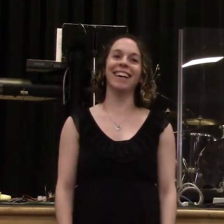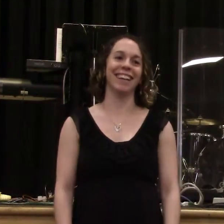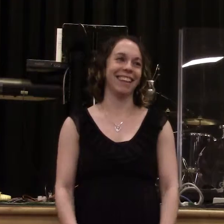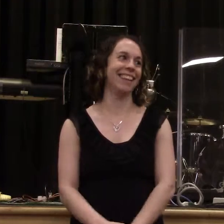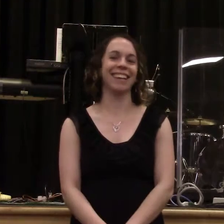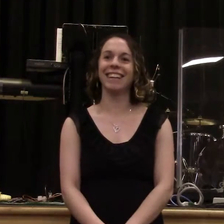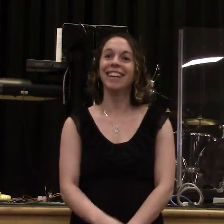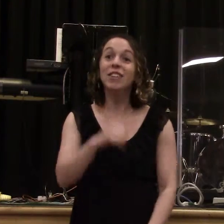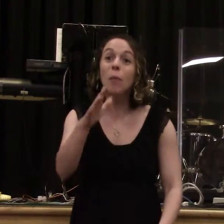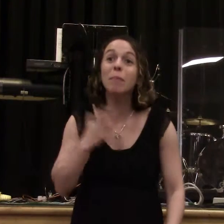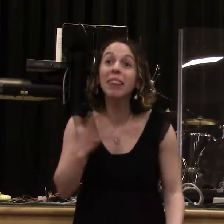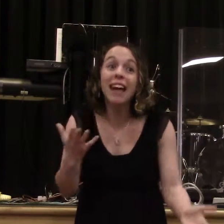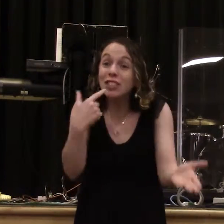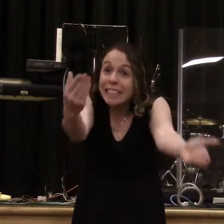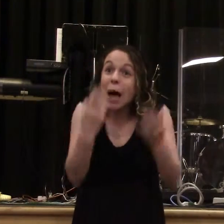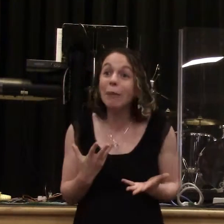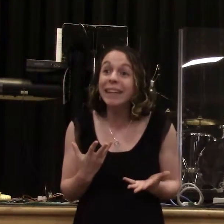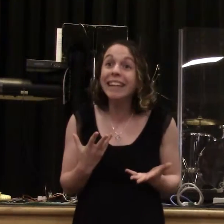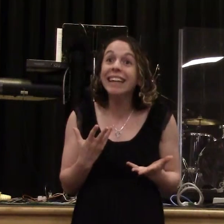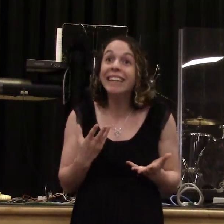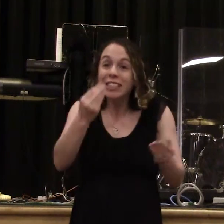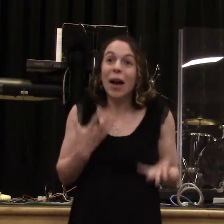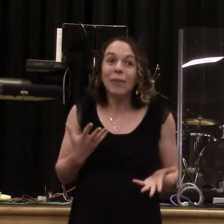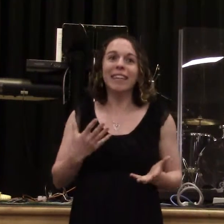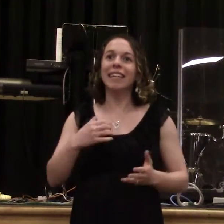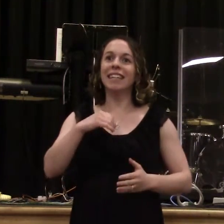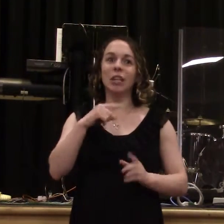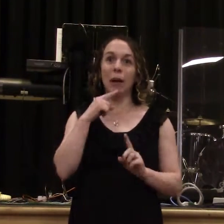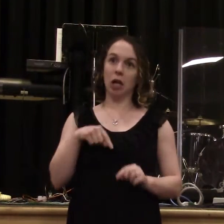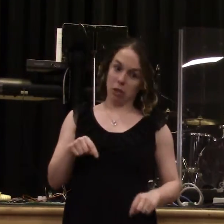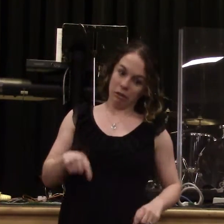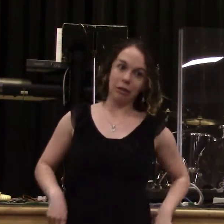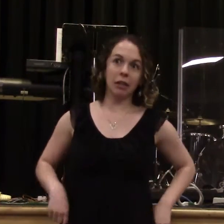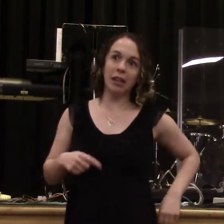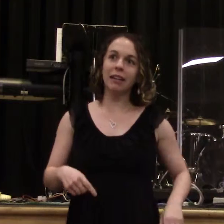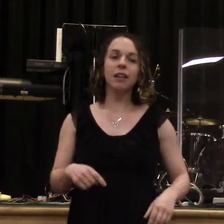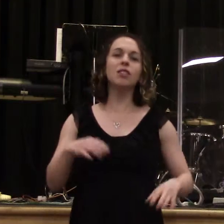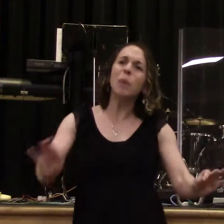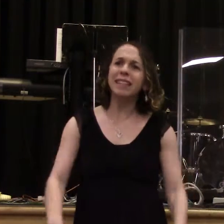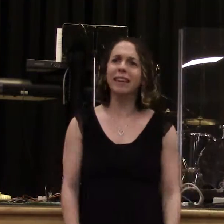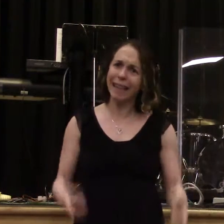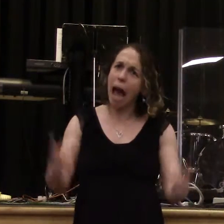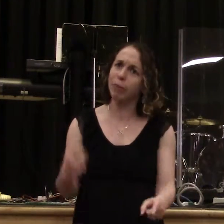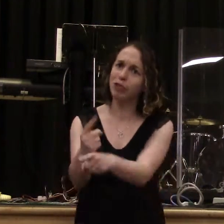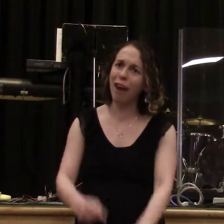Don't be polite about it. It's not polite. I just need to zip the thing. It's not a big deal. It happened to everybody. Come on. Jesus isn't like that.